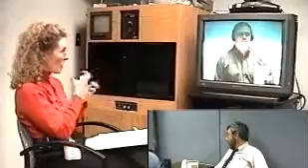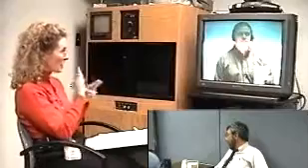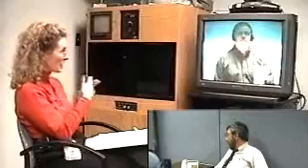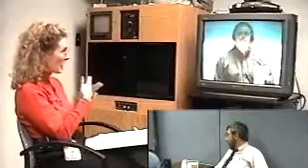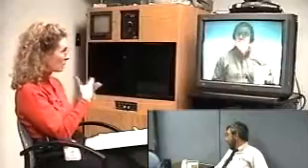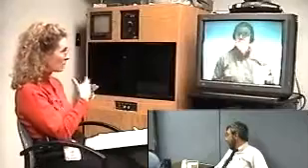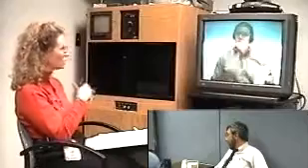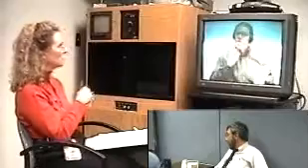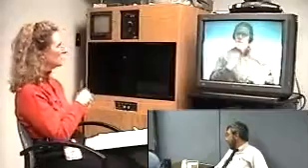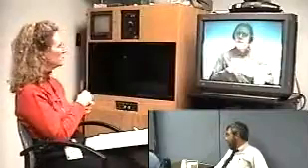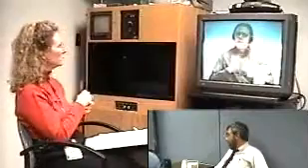Gee, that would be great. Thank you very much.